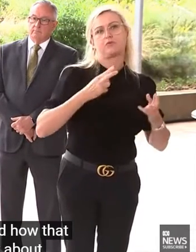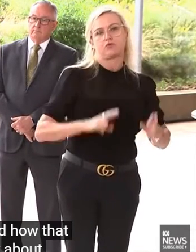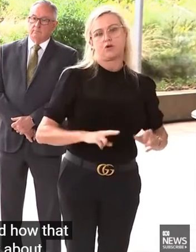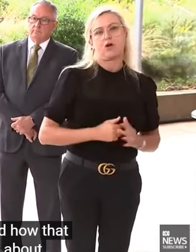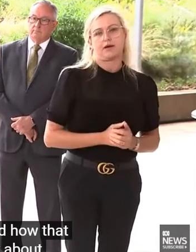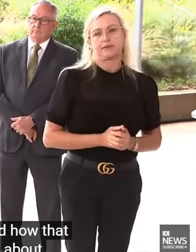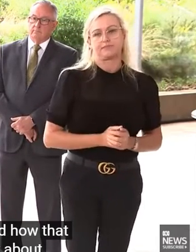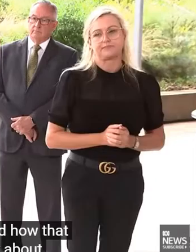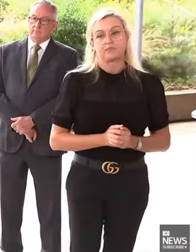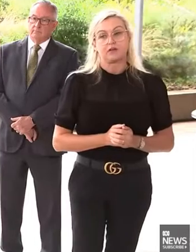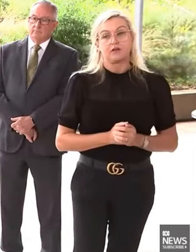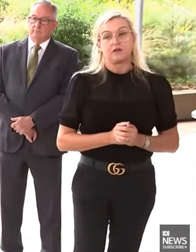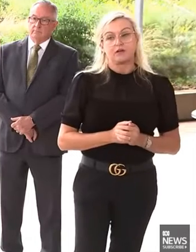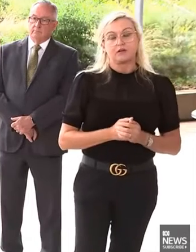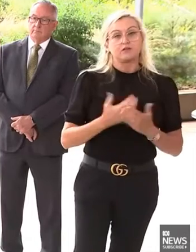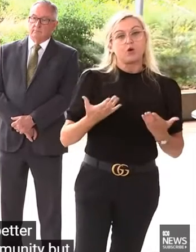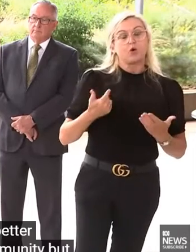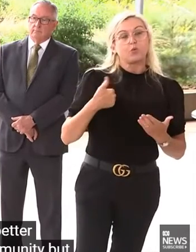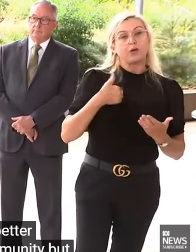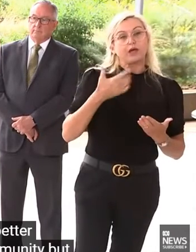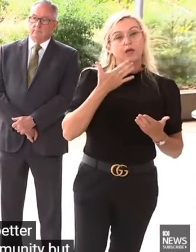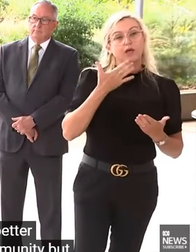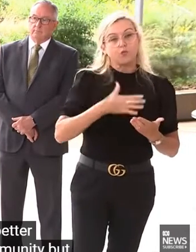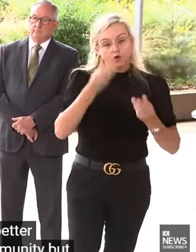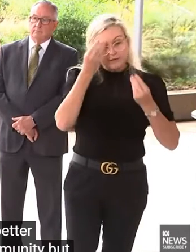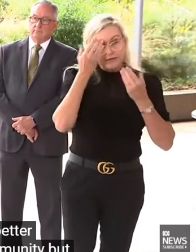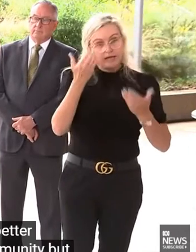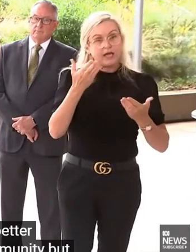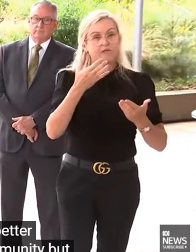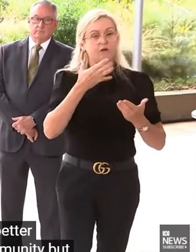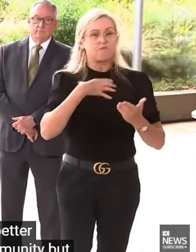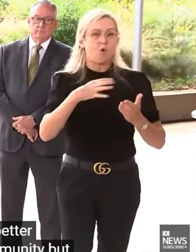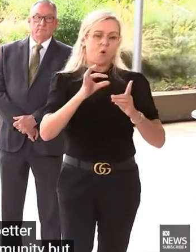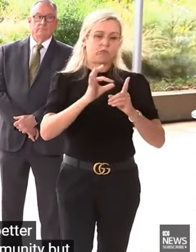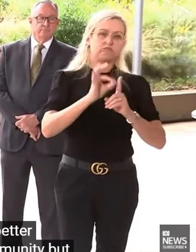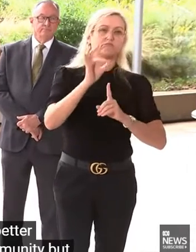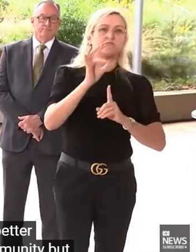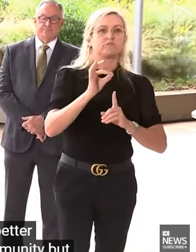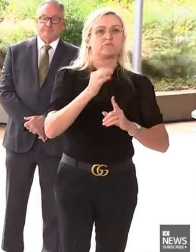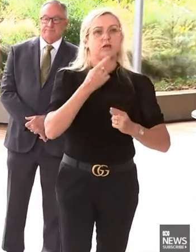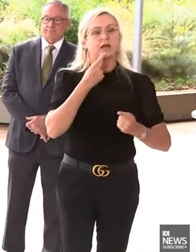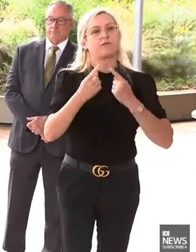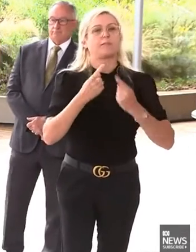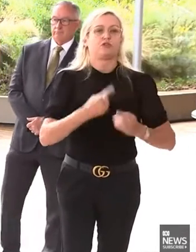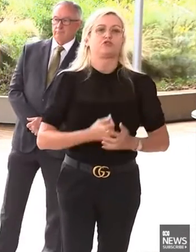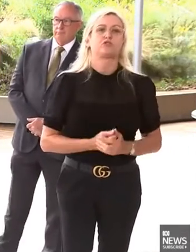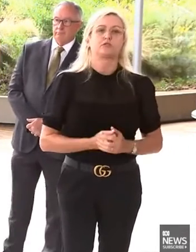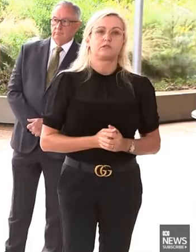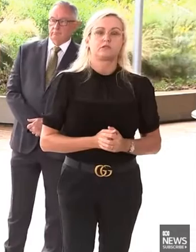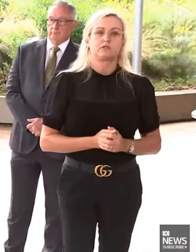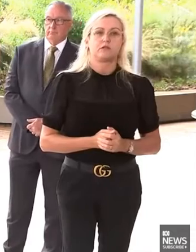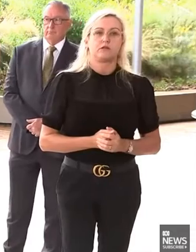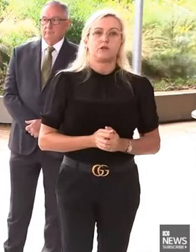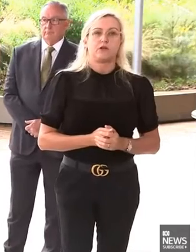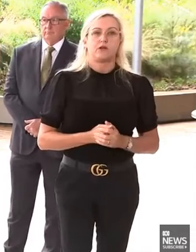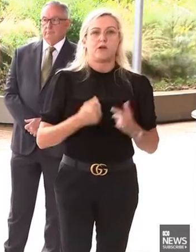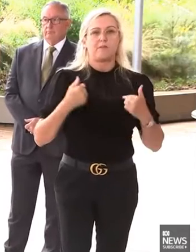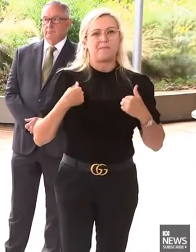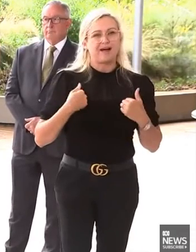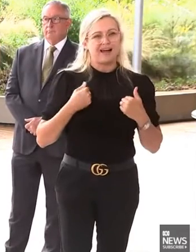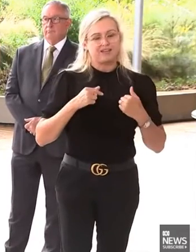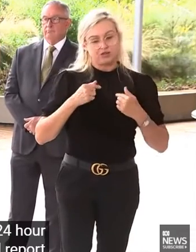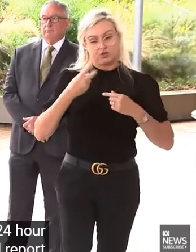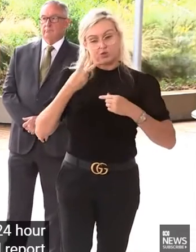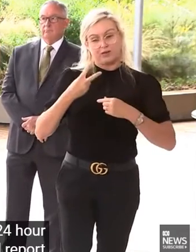that relates. So it's really about an effort to give better information to the community, but us, we can't do that in a 24-hour